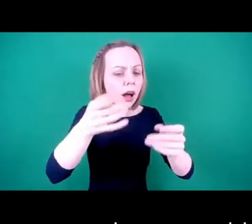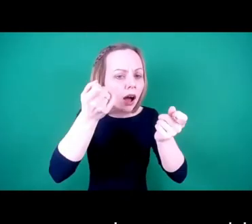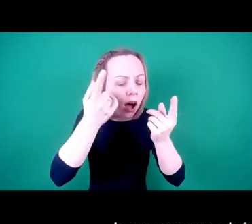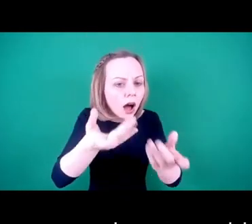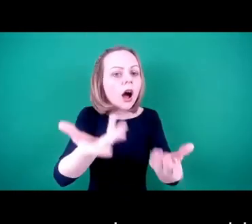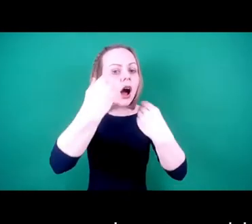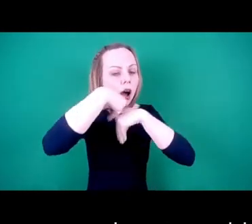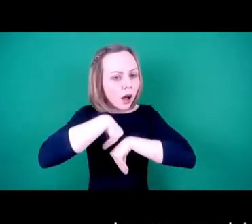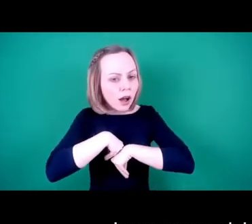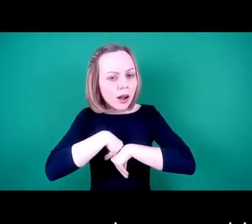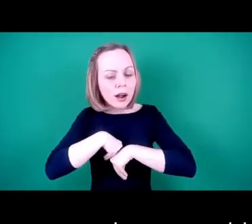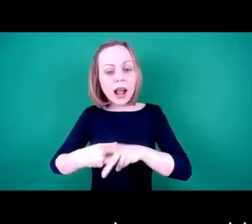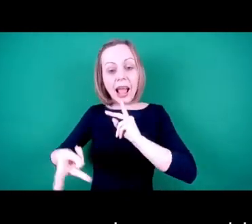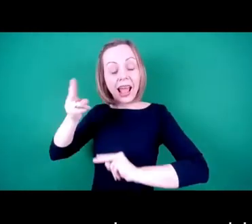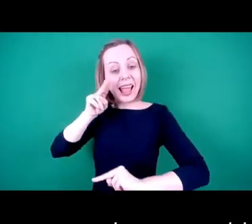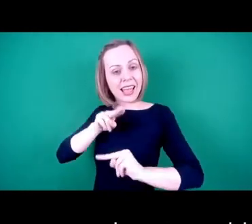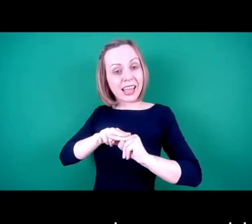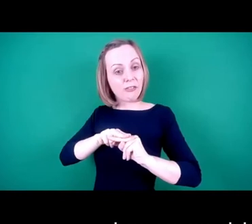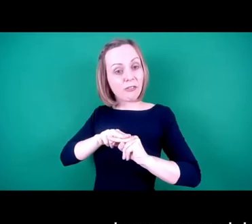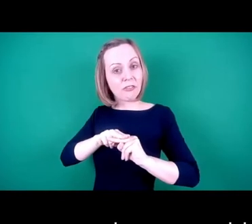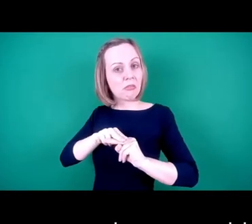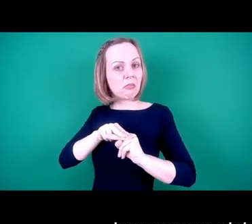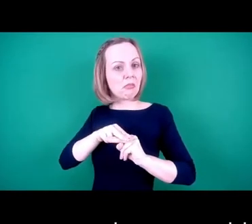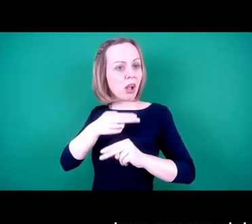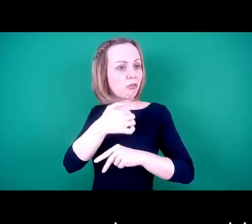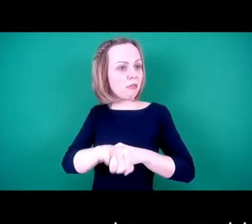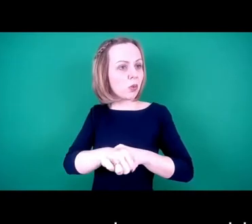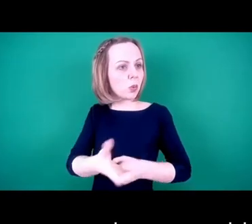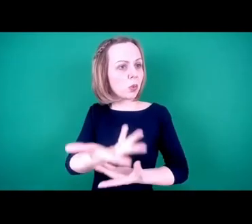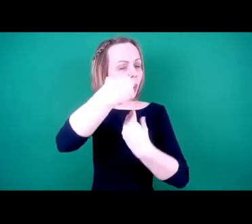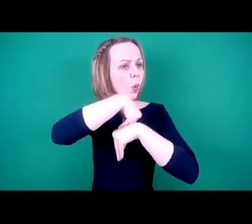can we claim to be a community organisation that supports everybody?